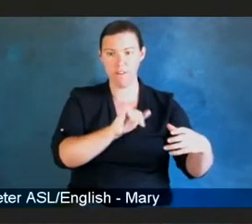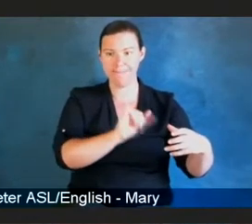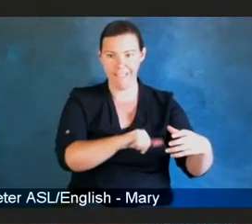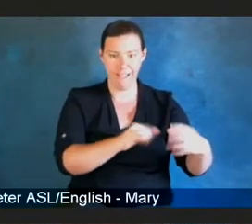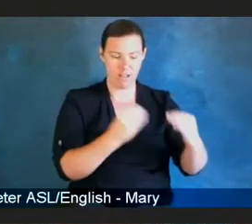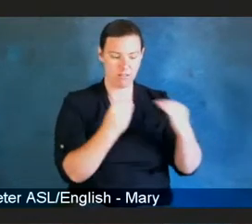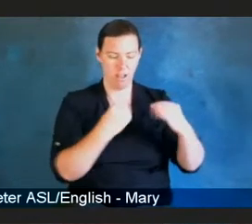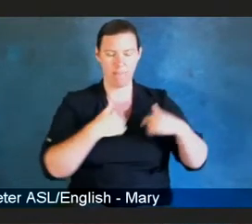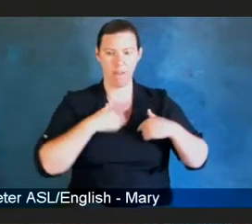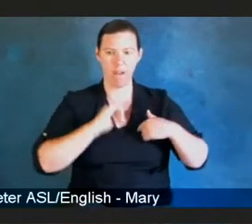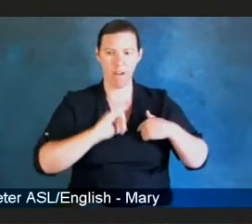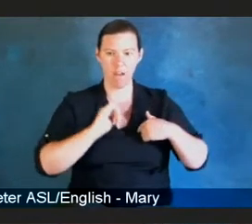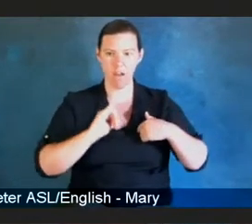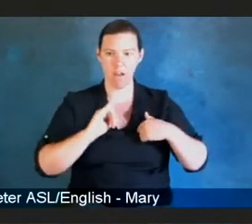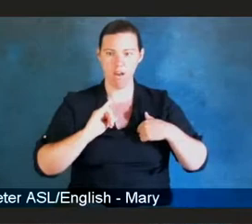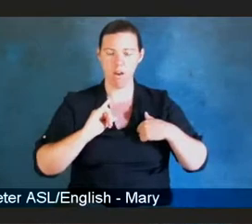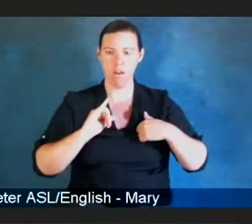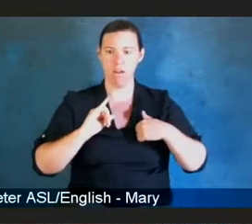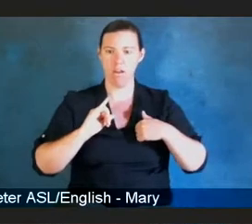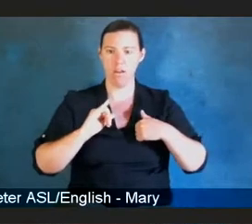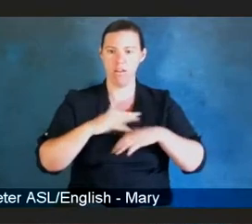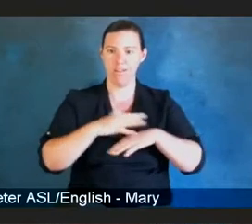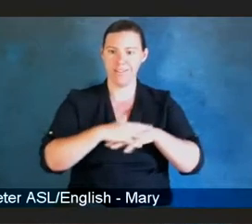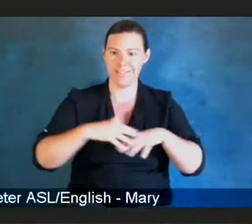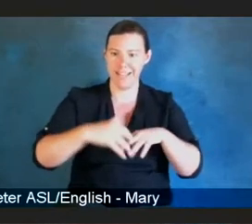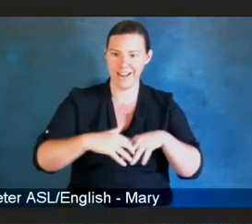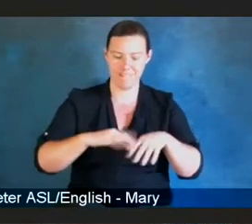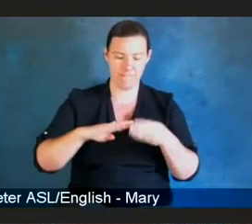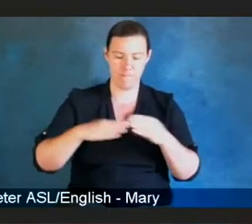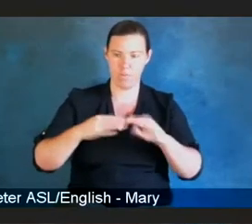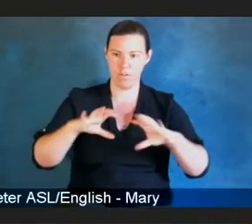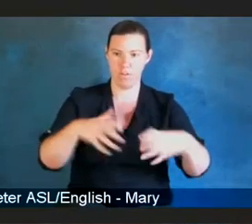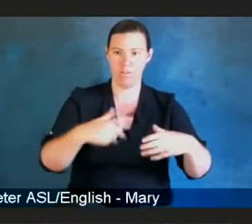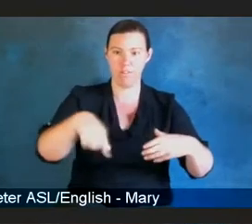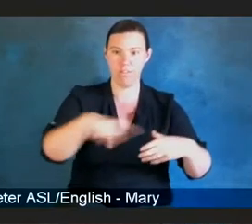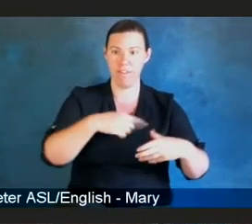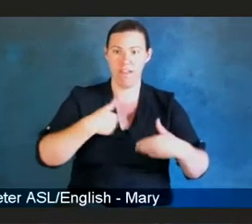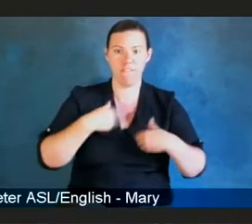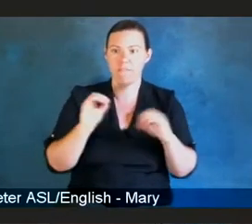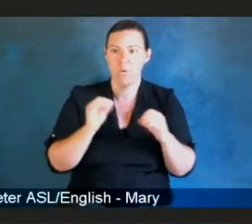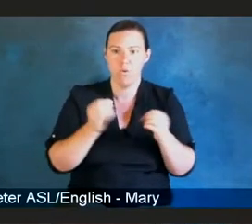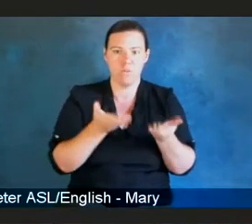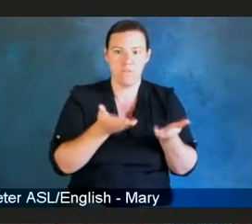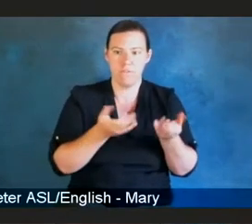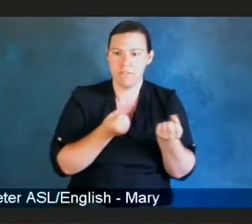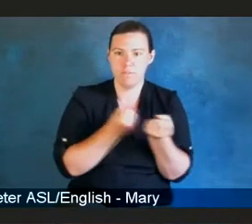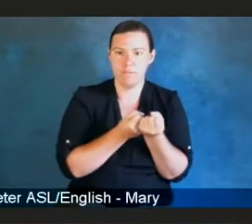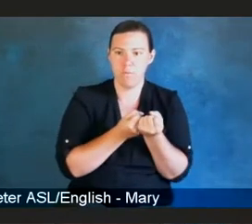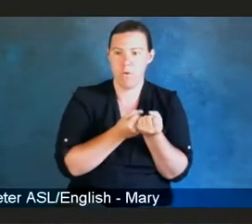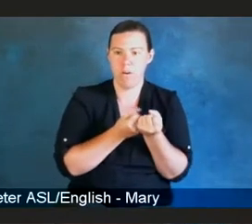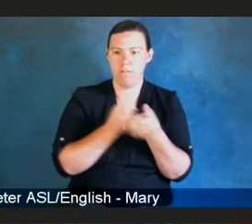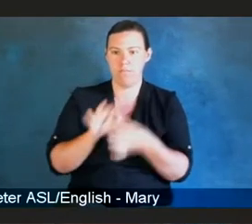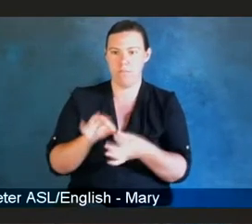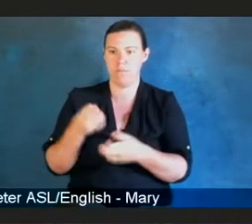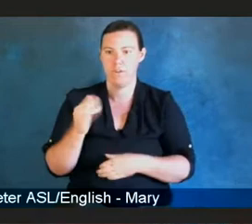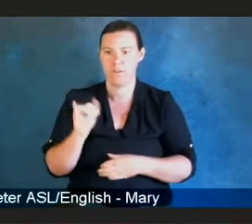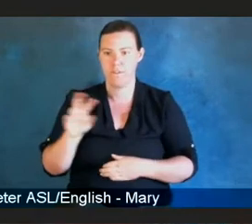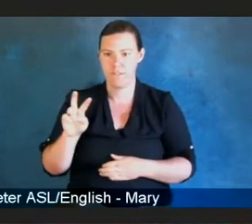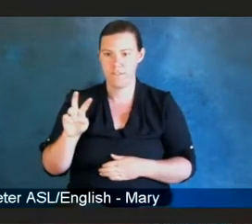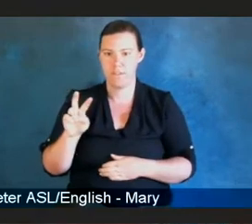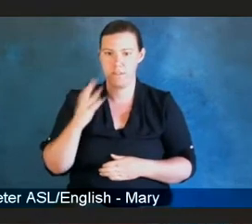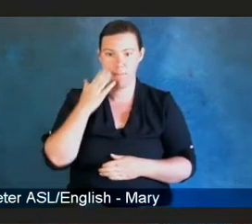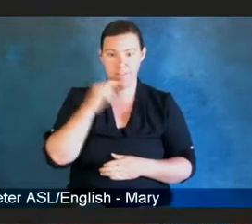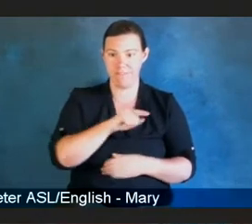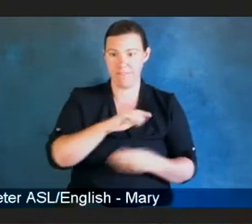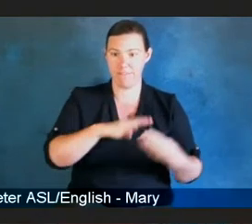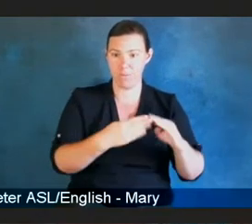underserved community with regards to HIV was that no one in the Native community was speaking